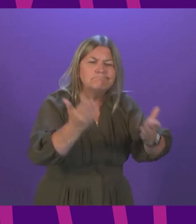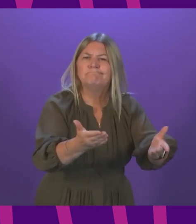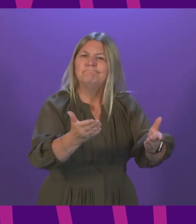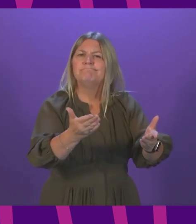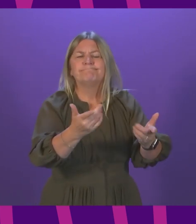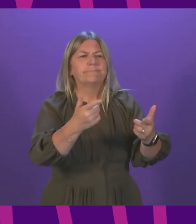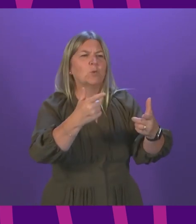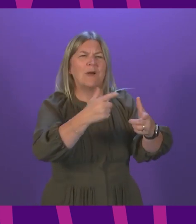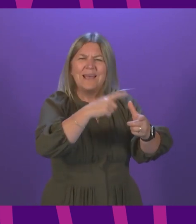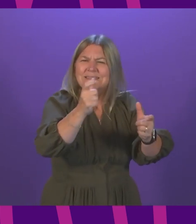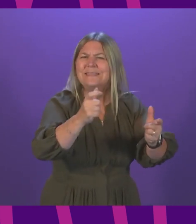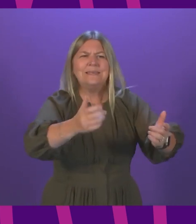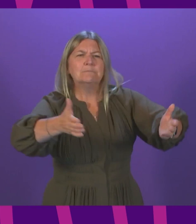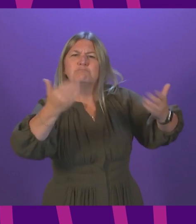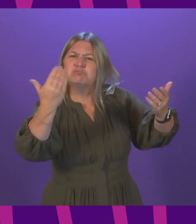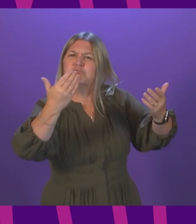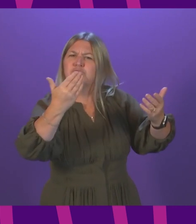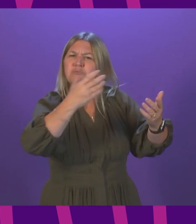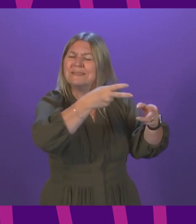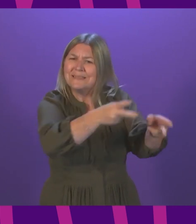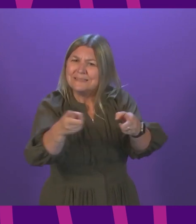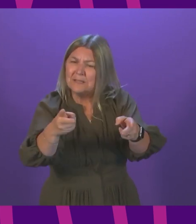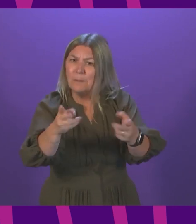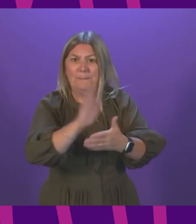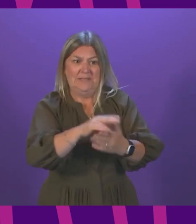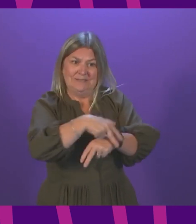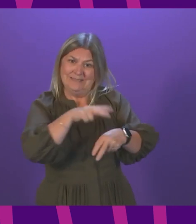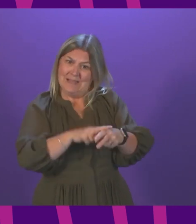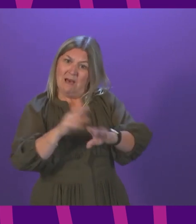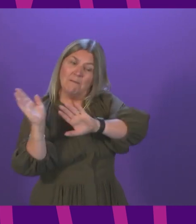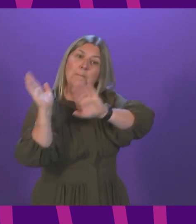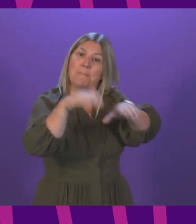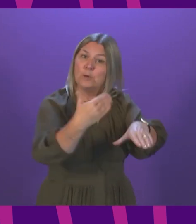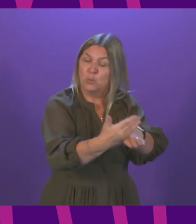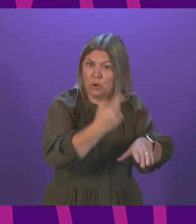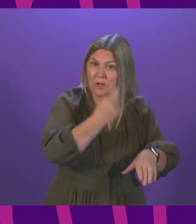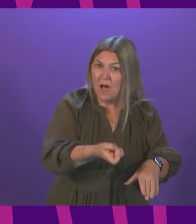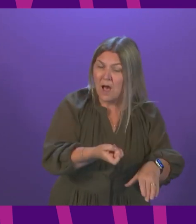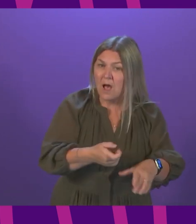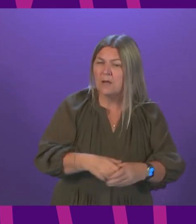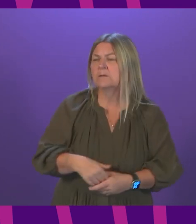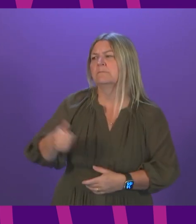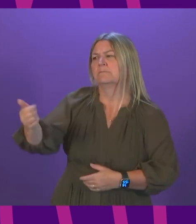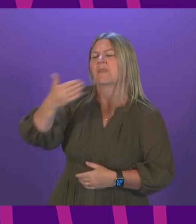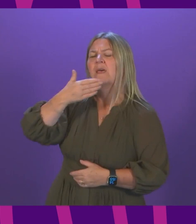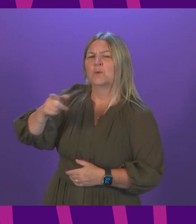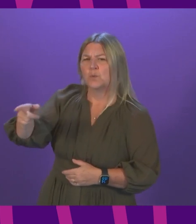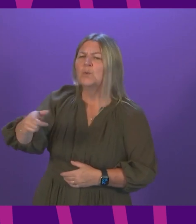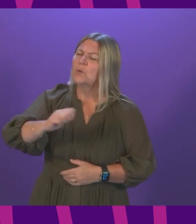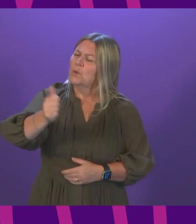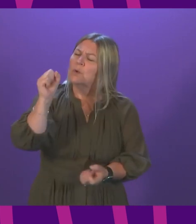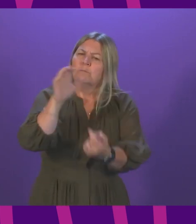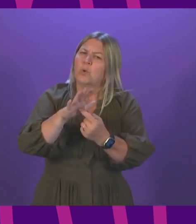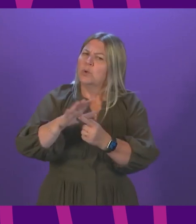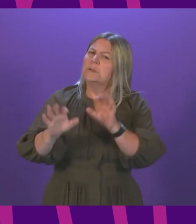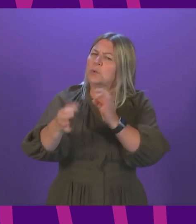return to work and community groups? I'd like thank Eleanor Whittam for that question. Ventilation is a really important